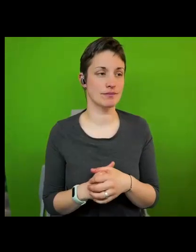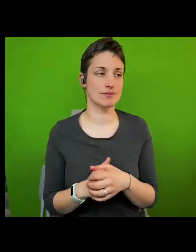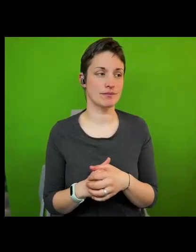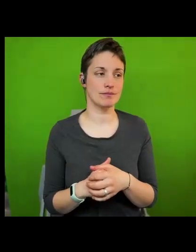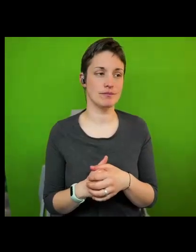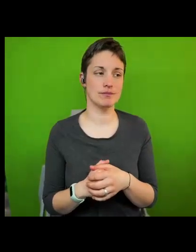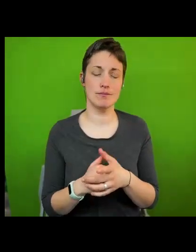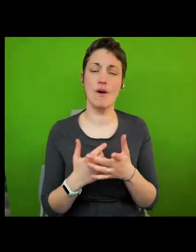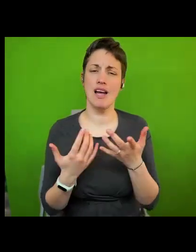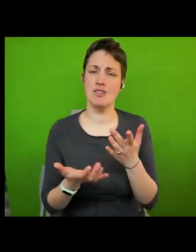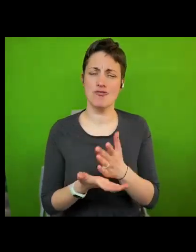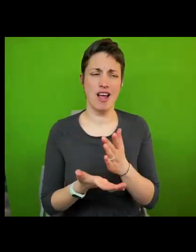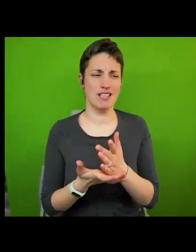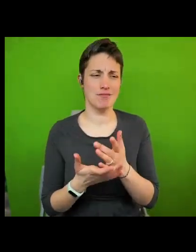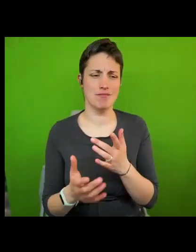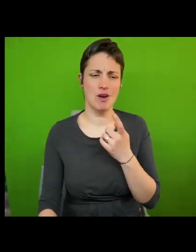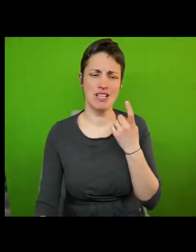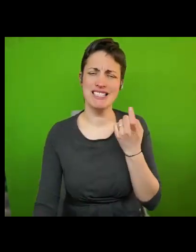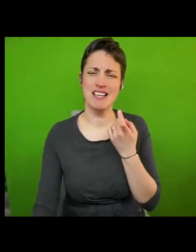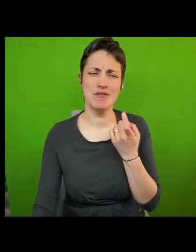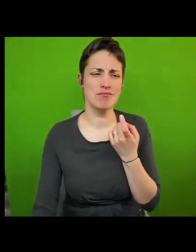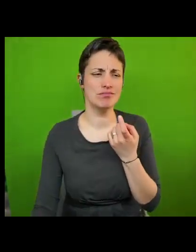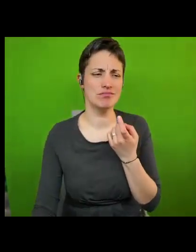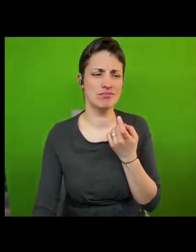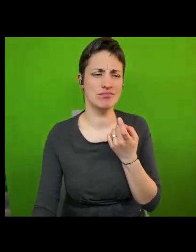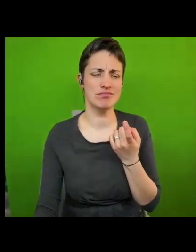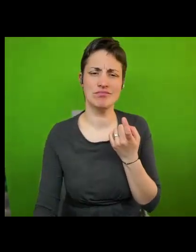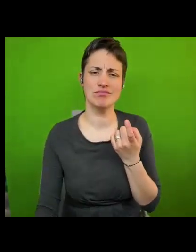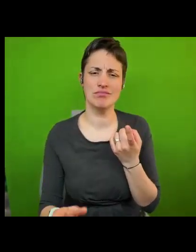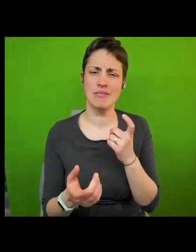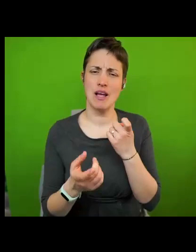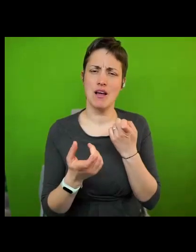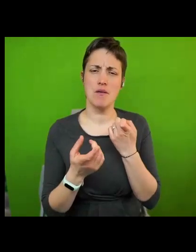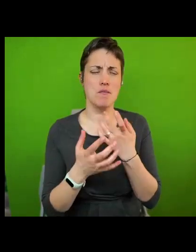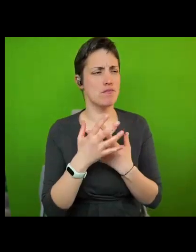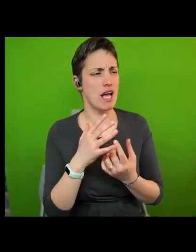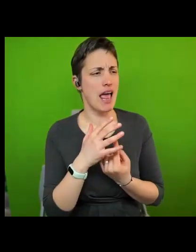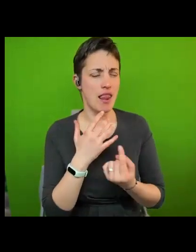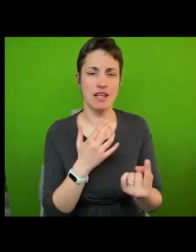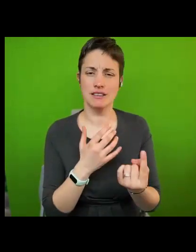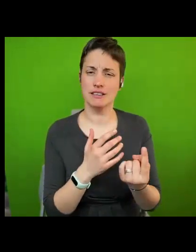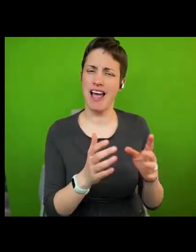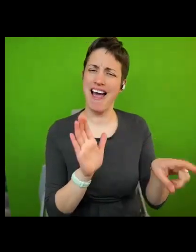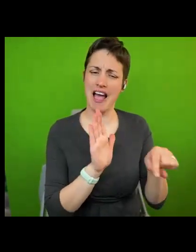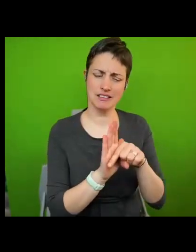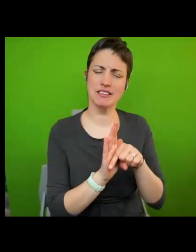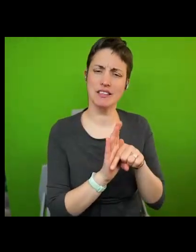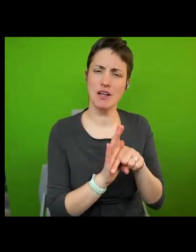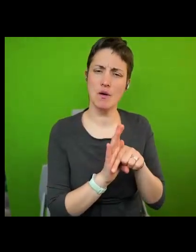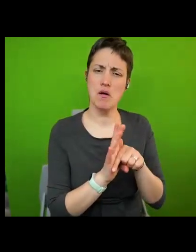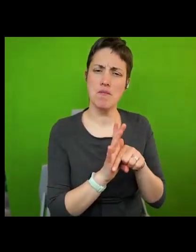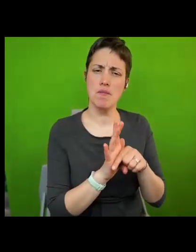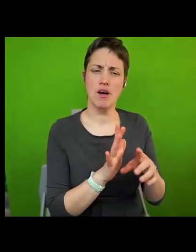unacceptable implementing the aliens act of 2000 and some italian cities